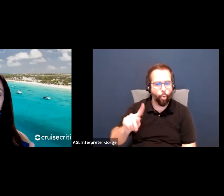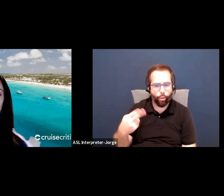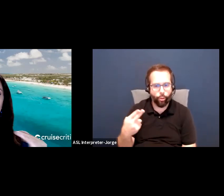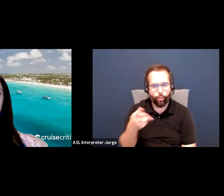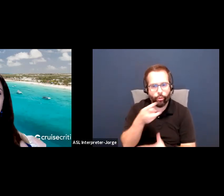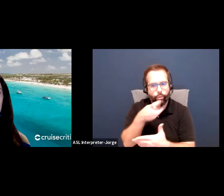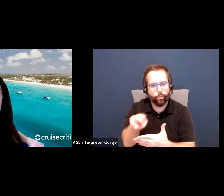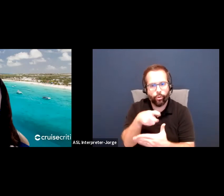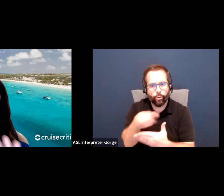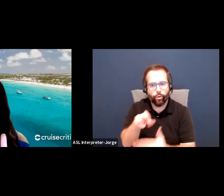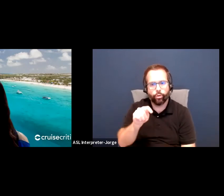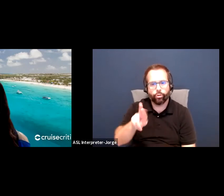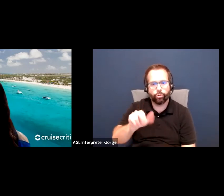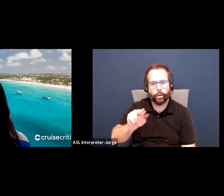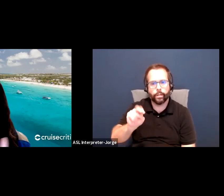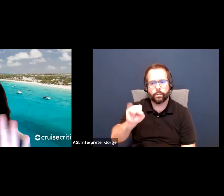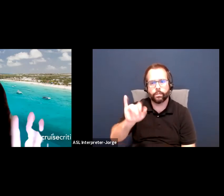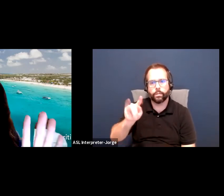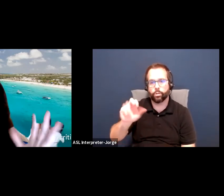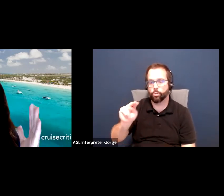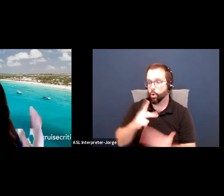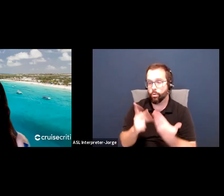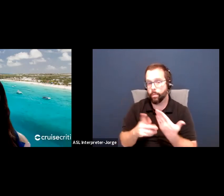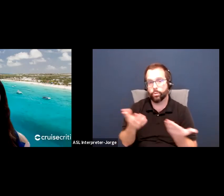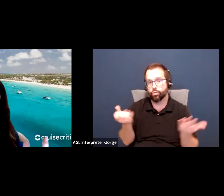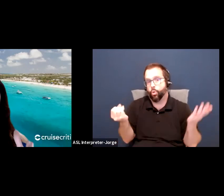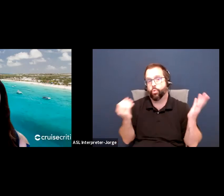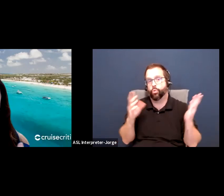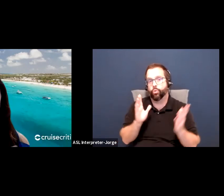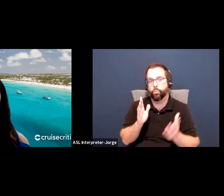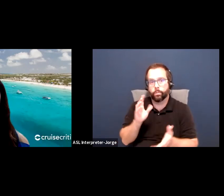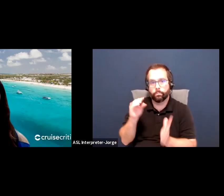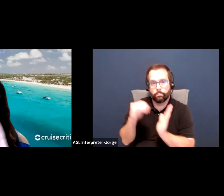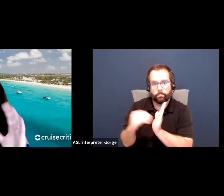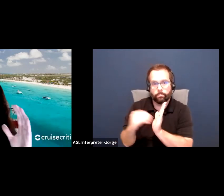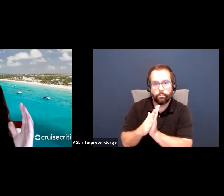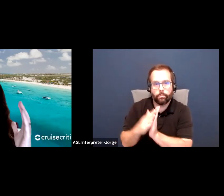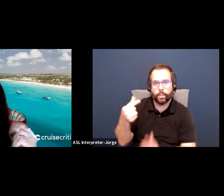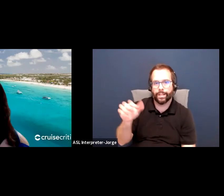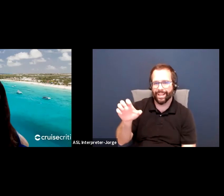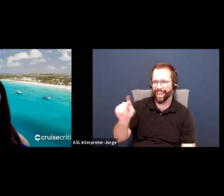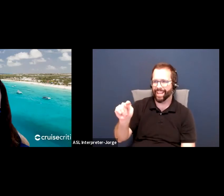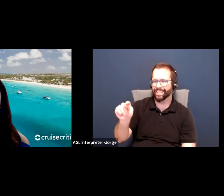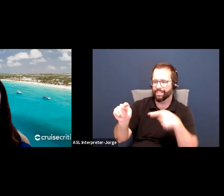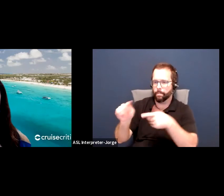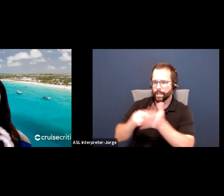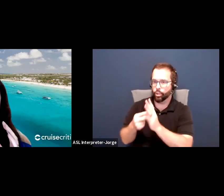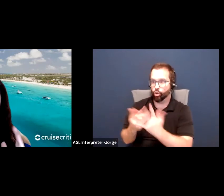get. And that helps you see, now you have a dashboard when you're done with this. And you can say, okay,